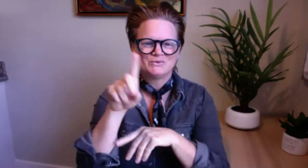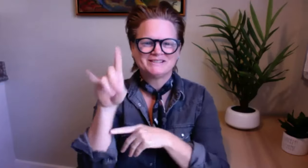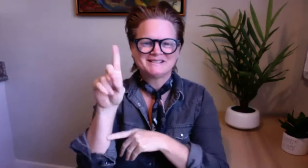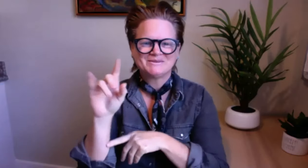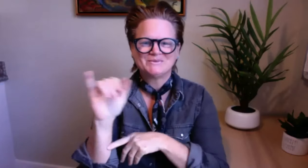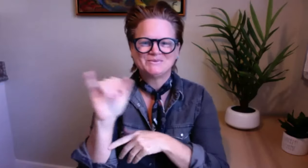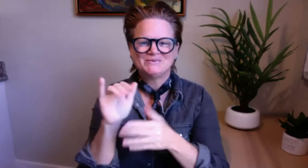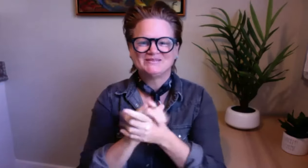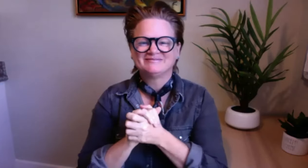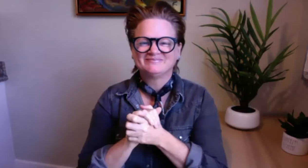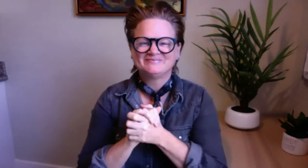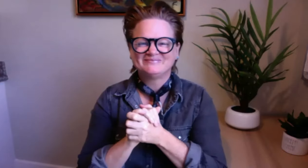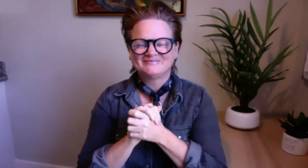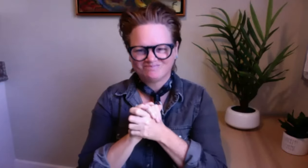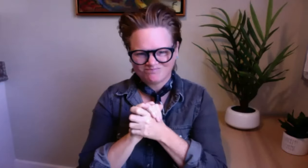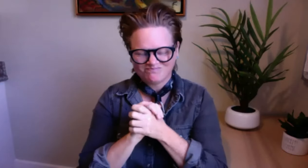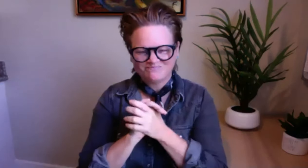hopefully you stayed safe